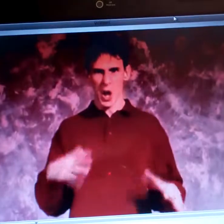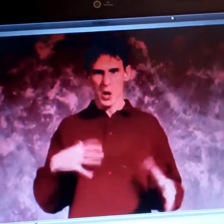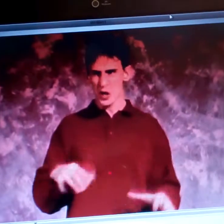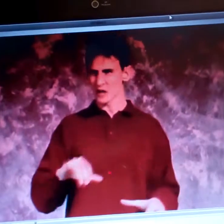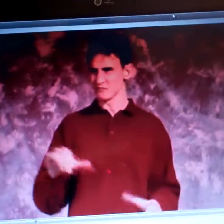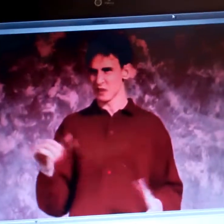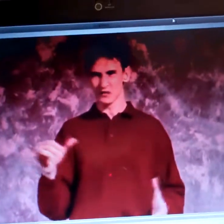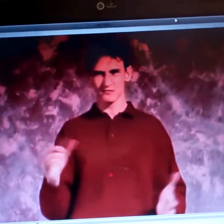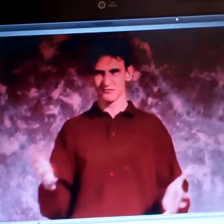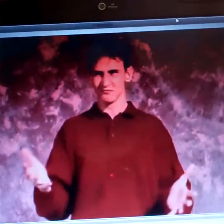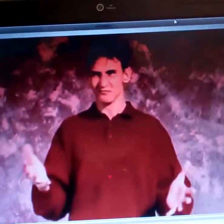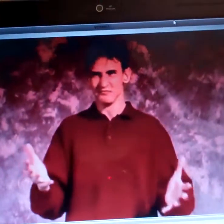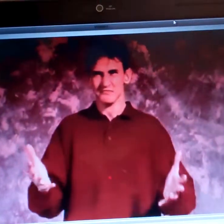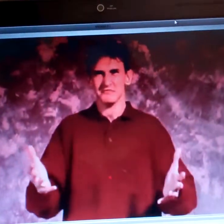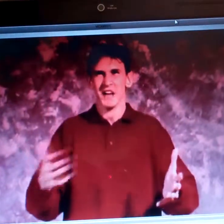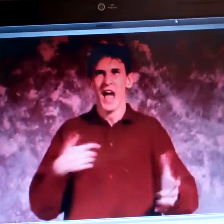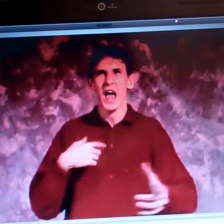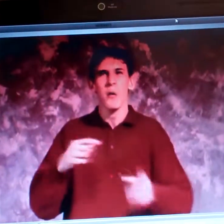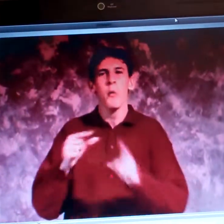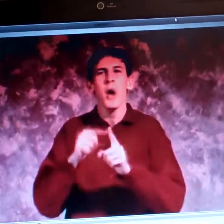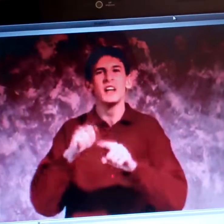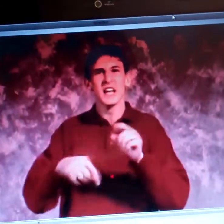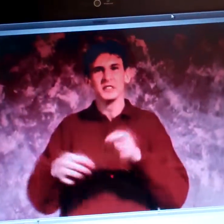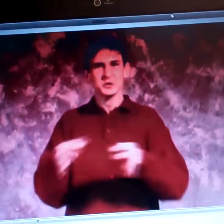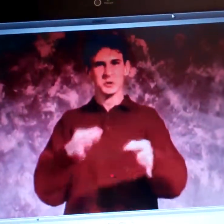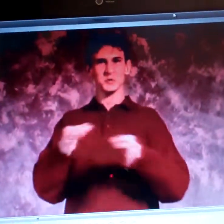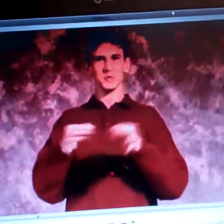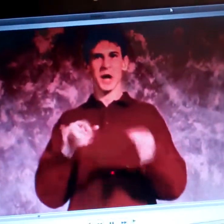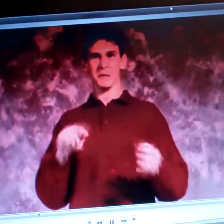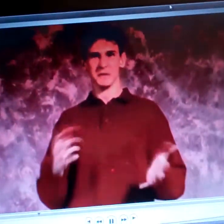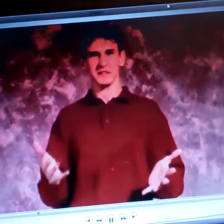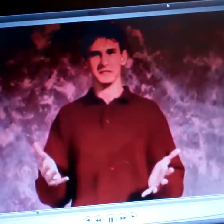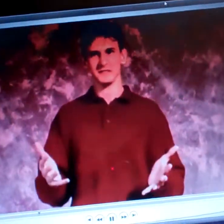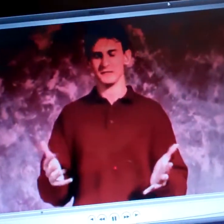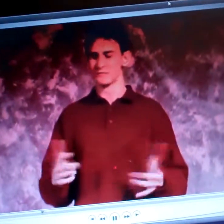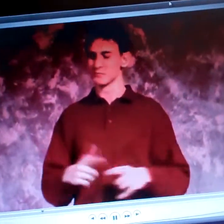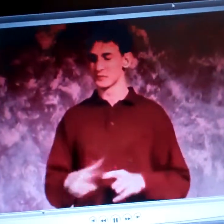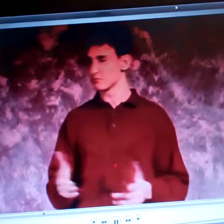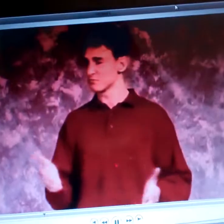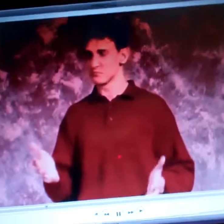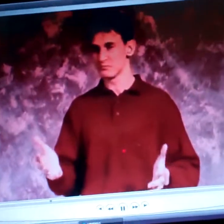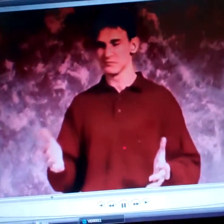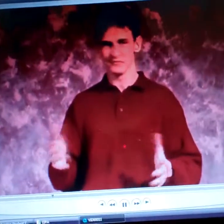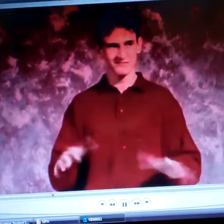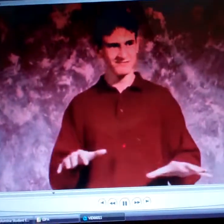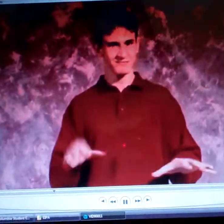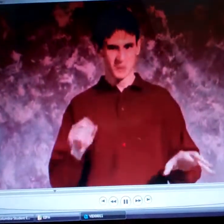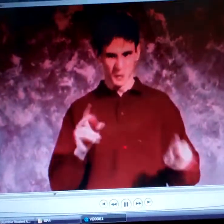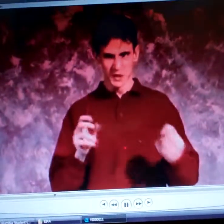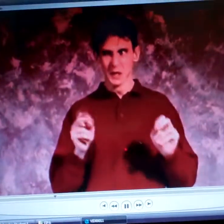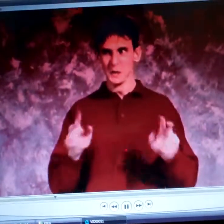And then this woman who we were building the house for had absolutely nothing. No food. Nothing at all.